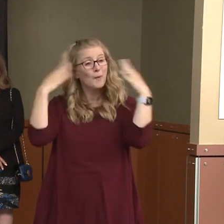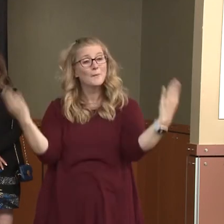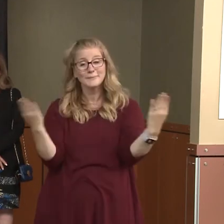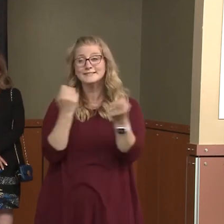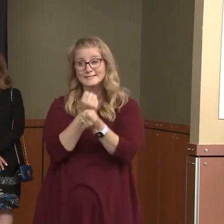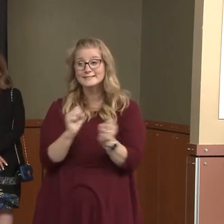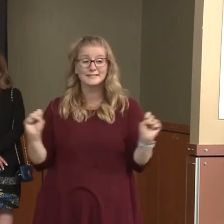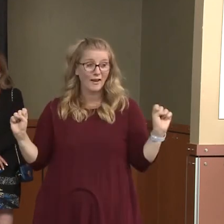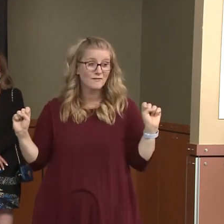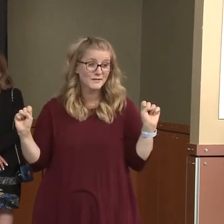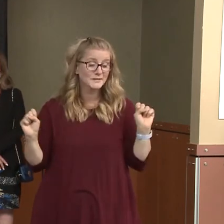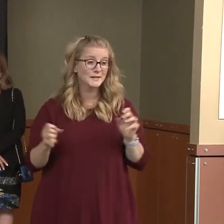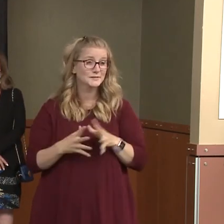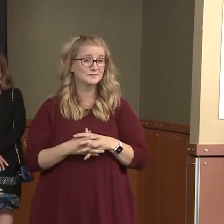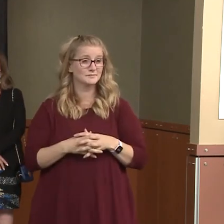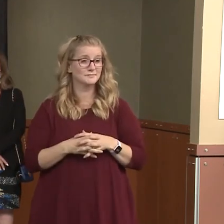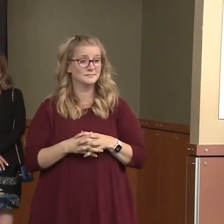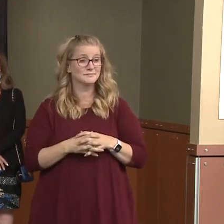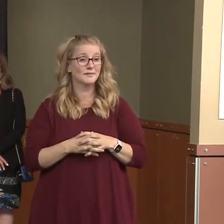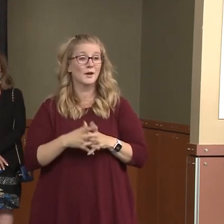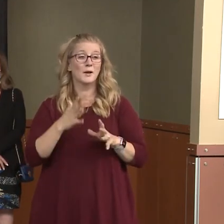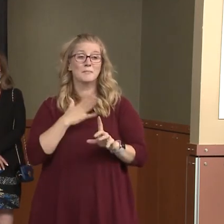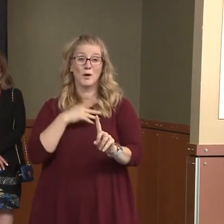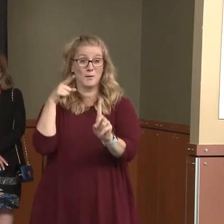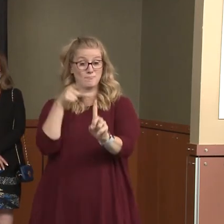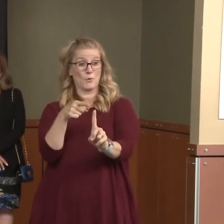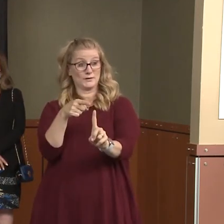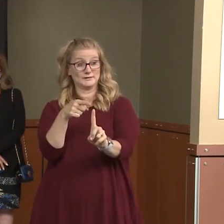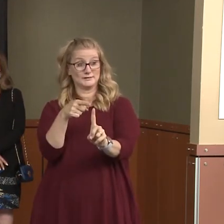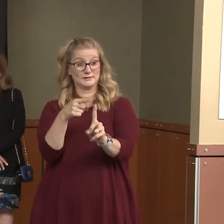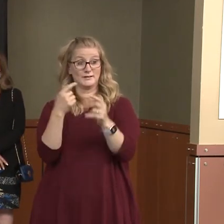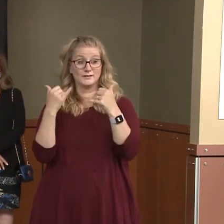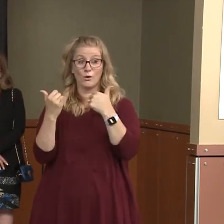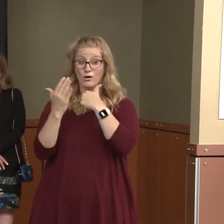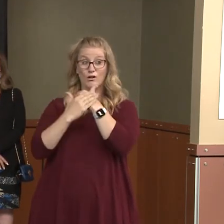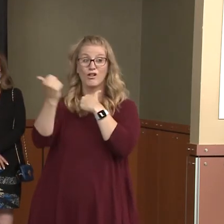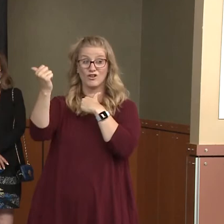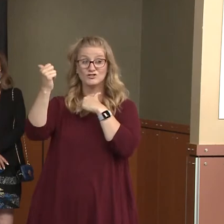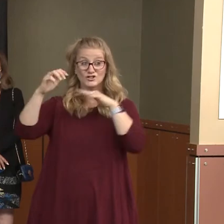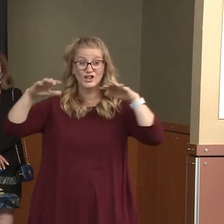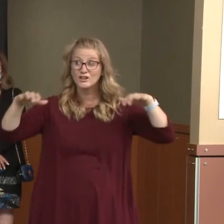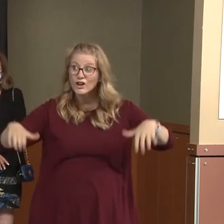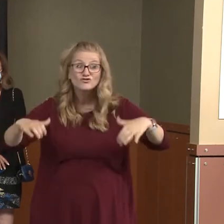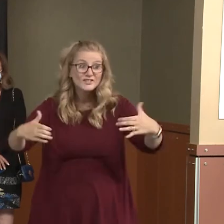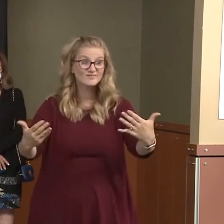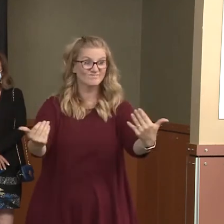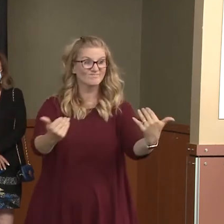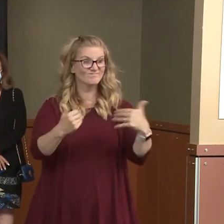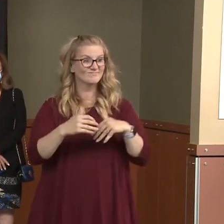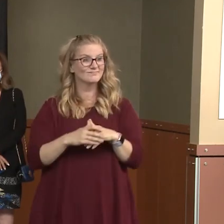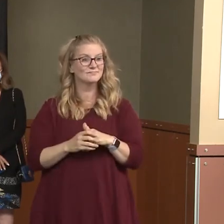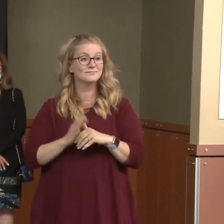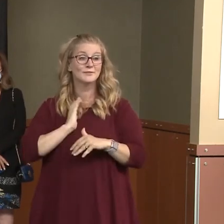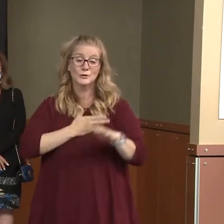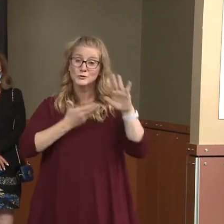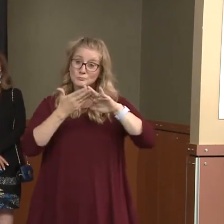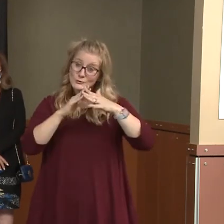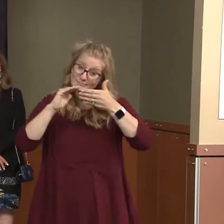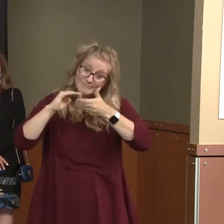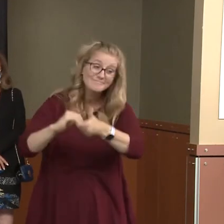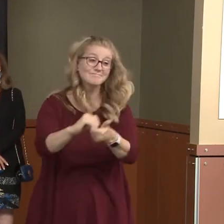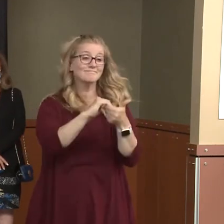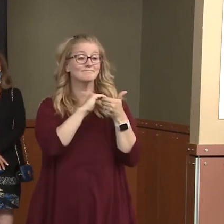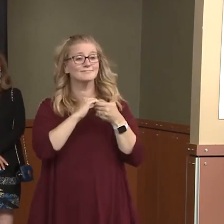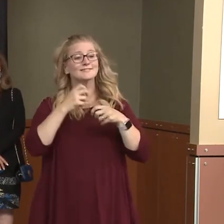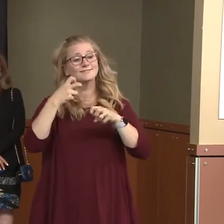And my point here is, is that this is a call to action that, you our communities come together in difficult times before. We came together in World